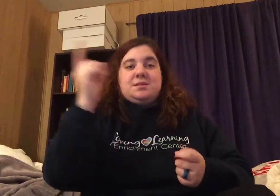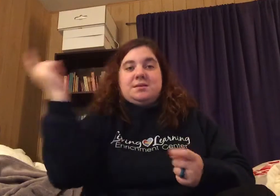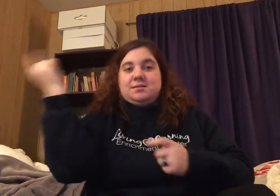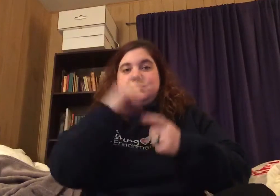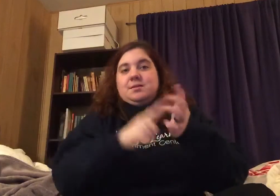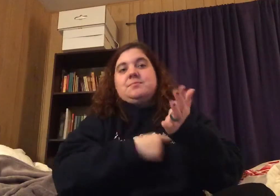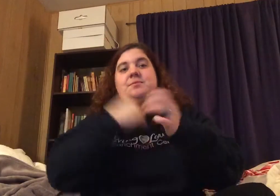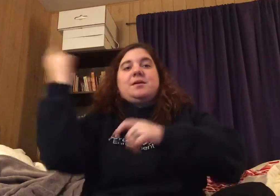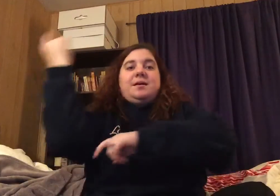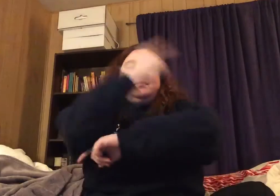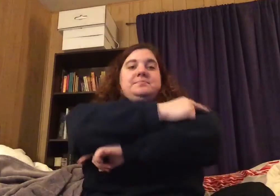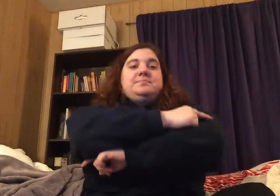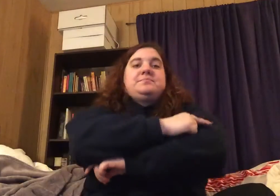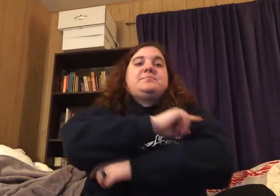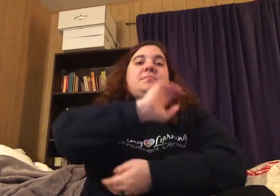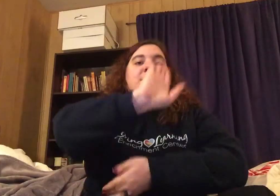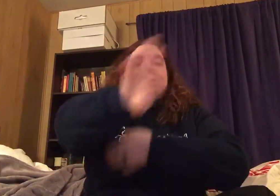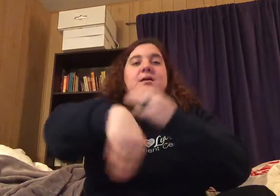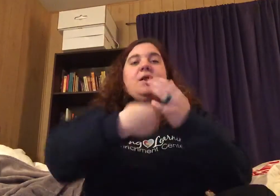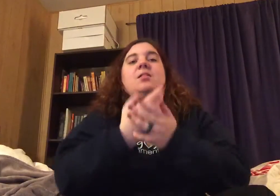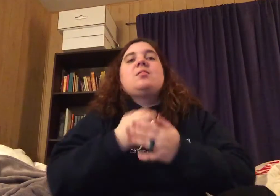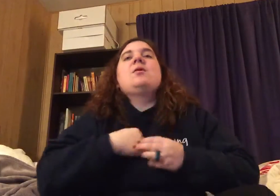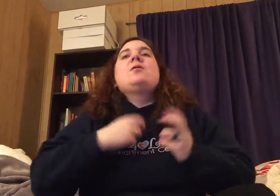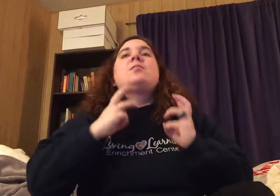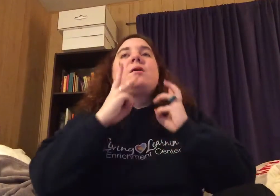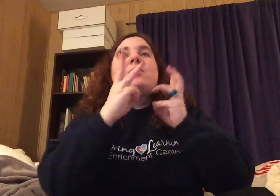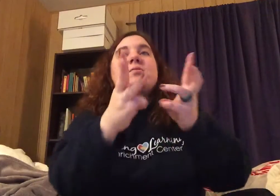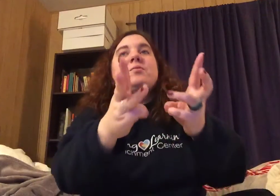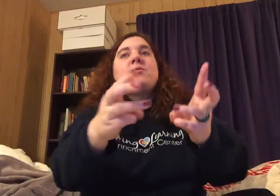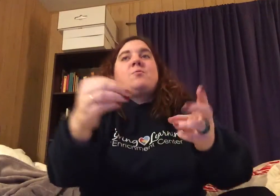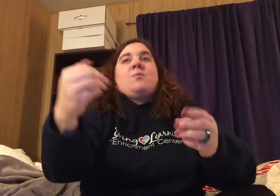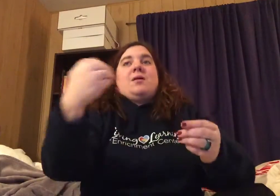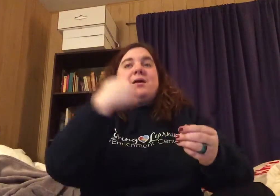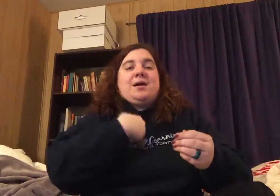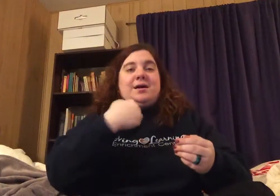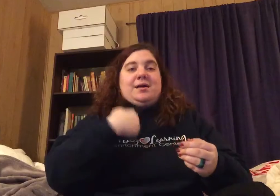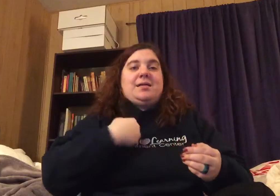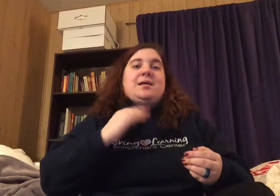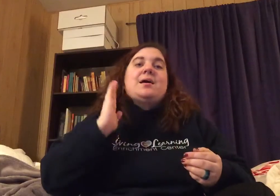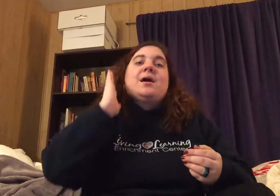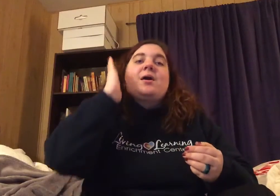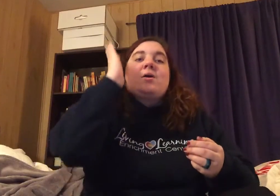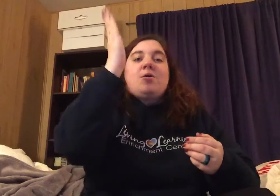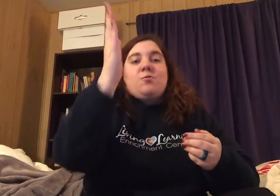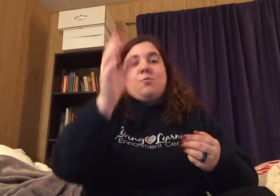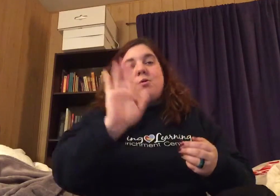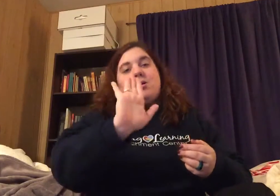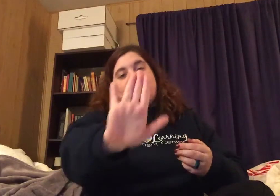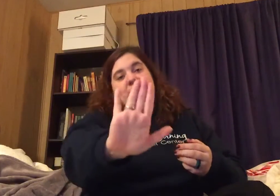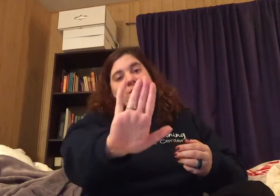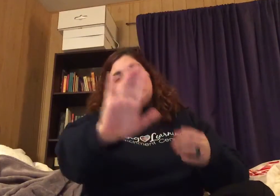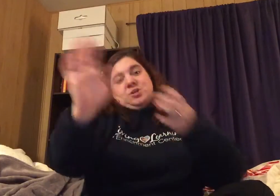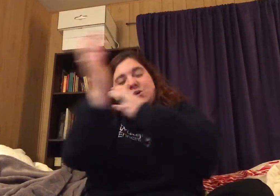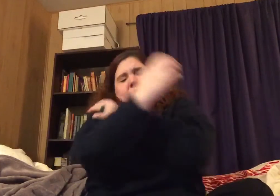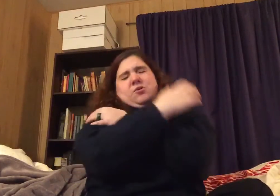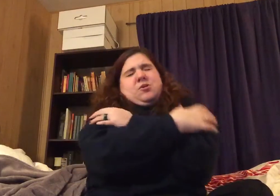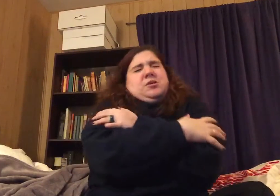see someday You're all along the way I was yours